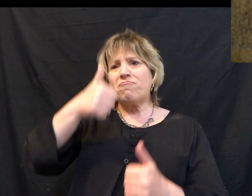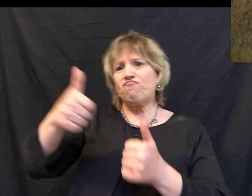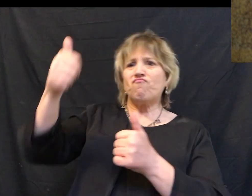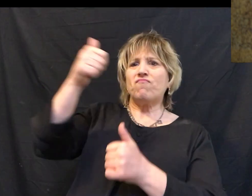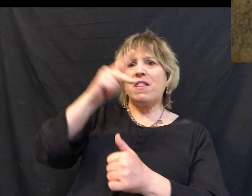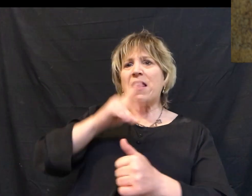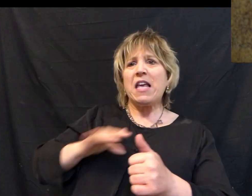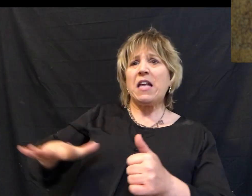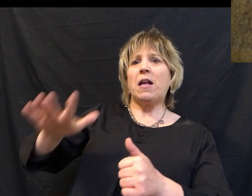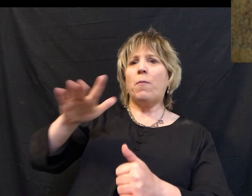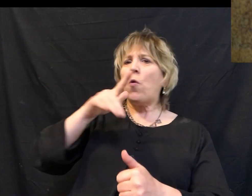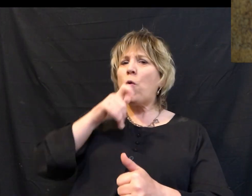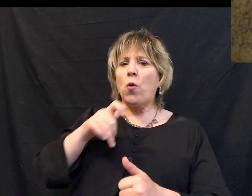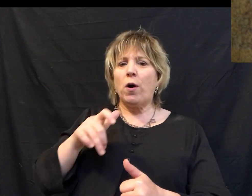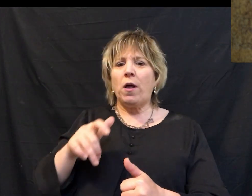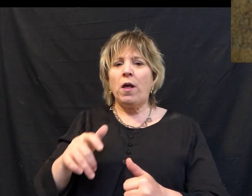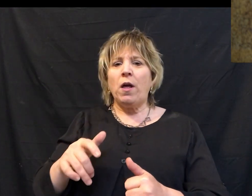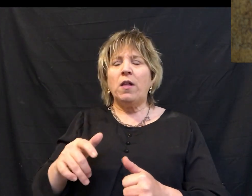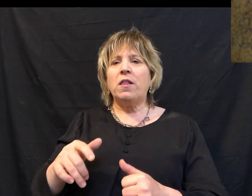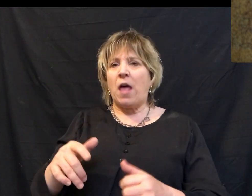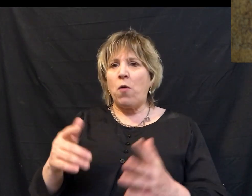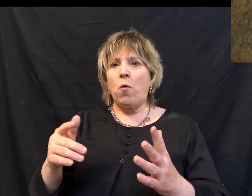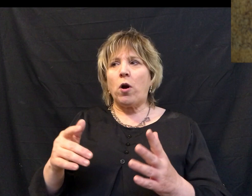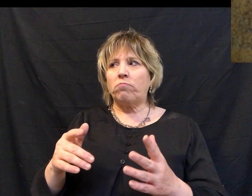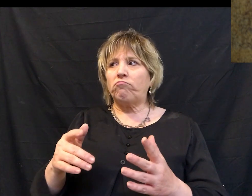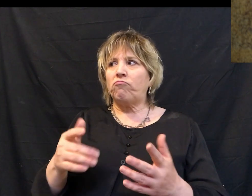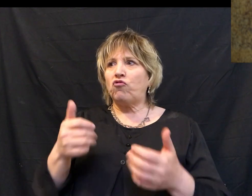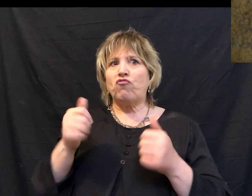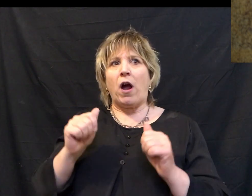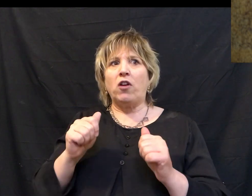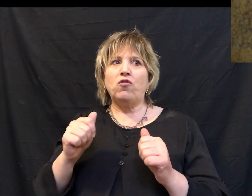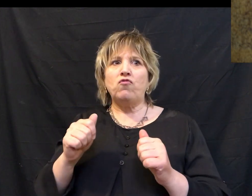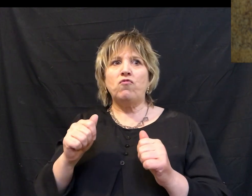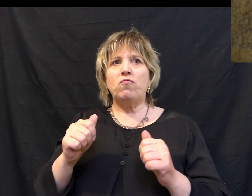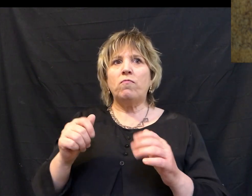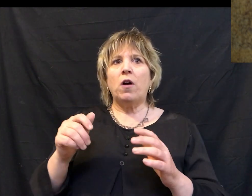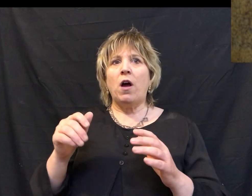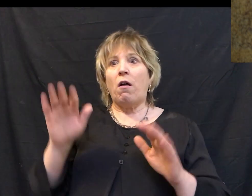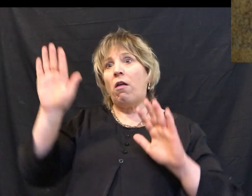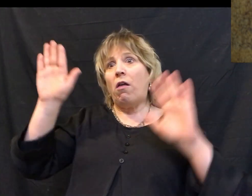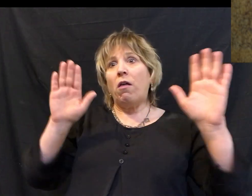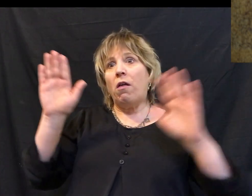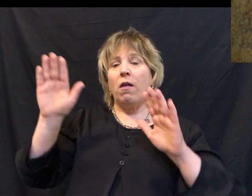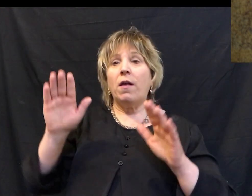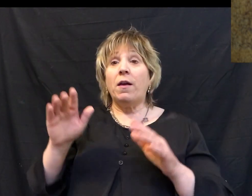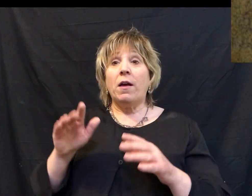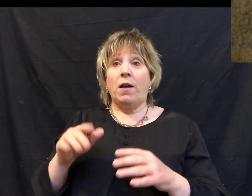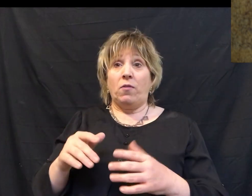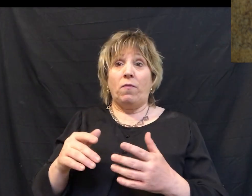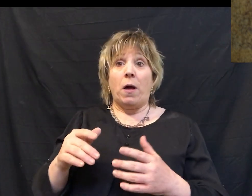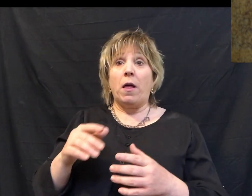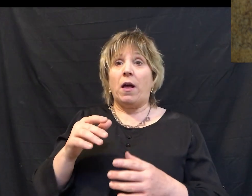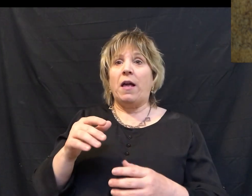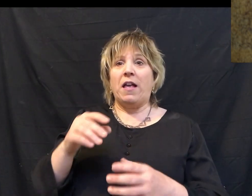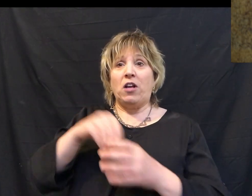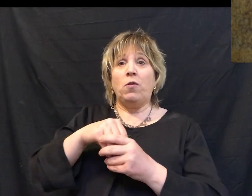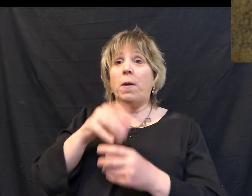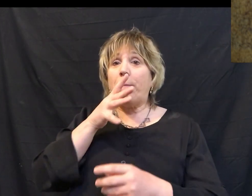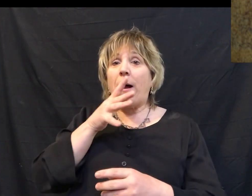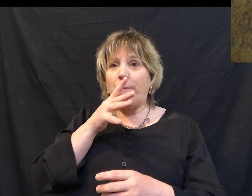be the greatest in the kingdom. They were jockeying for position. A couple of the disciples even got their mom involved. And I